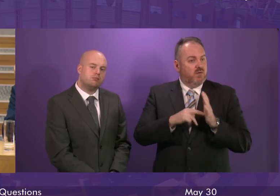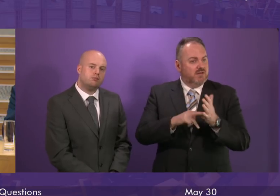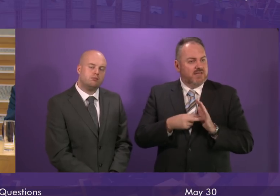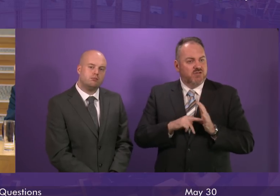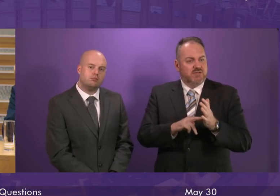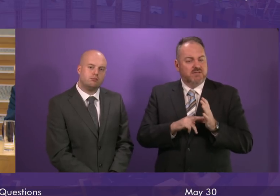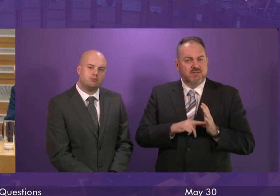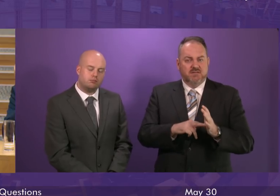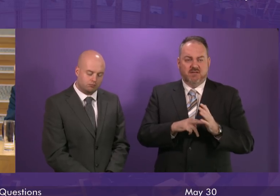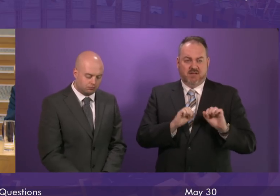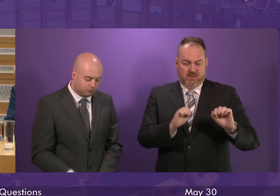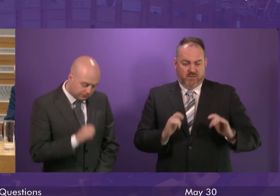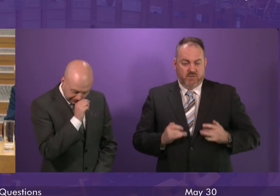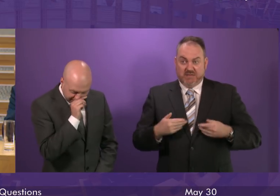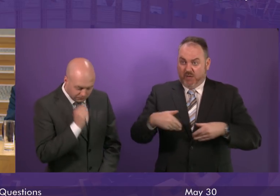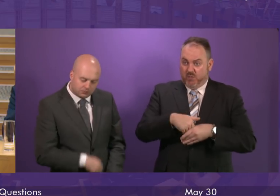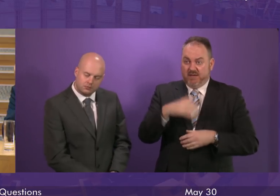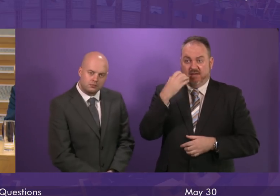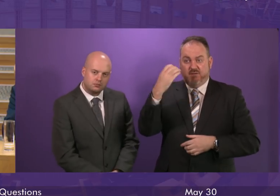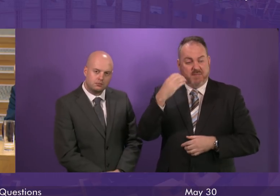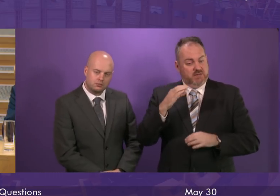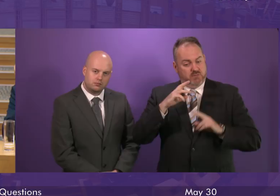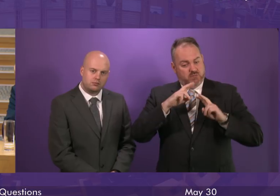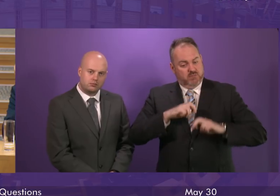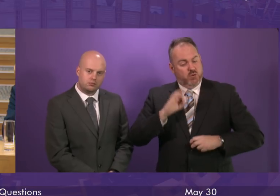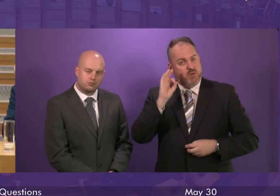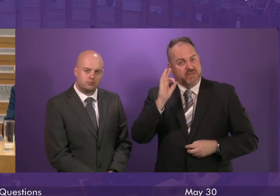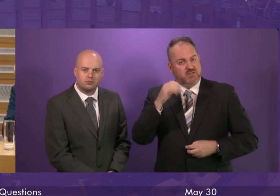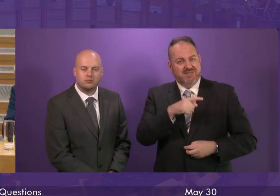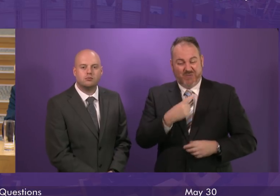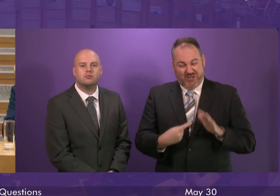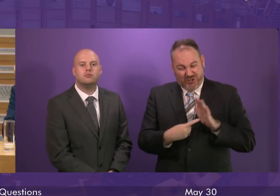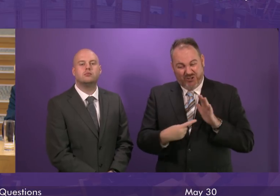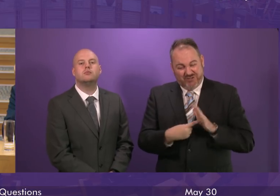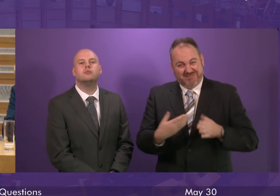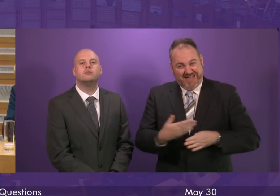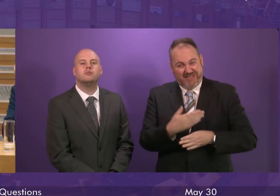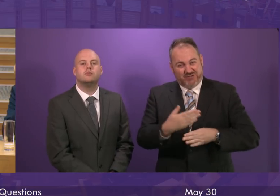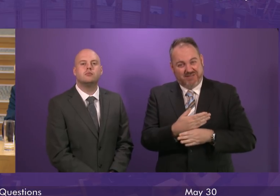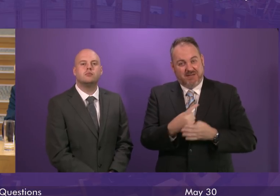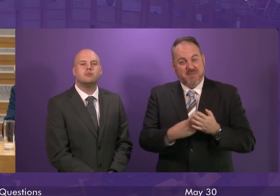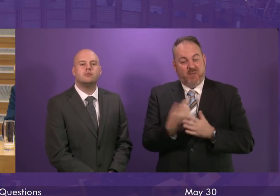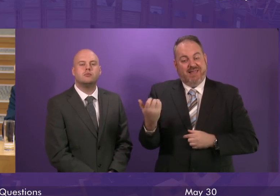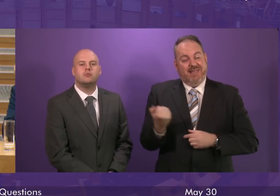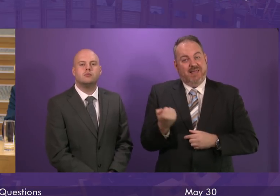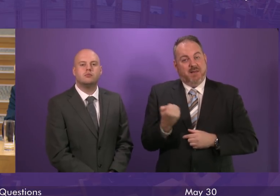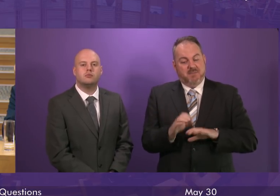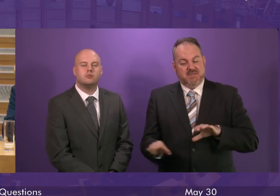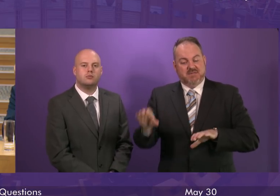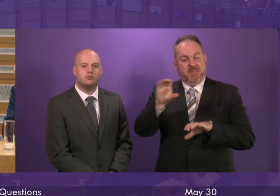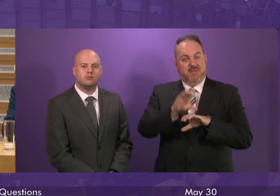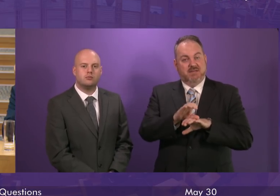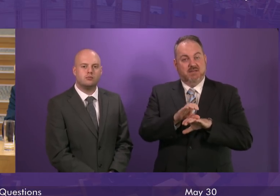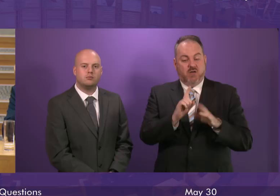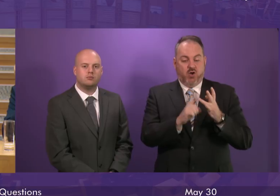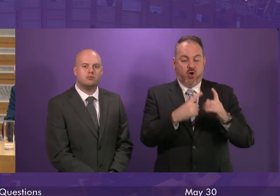Government's Poverty and Inequality Commission, to call for urgent action on the introduction of the income supplement. And as the head of Oxfam Scotland